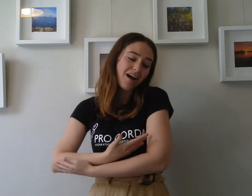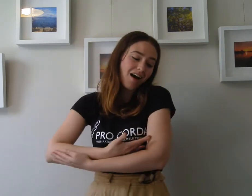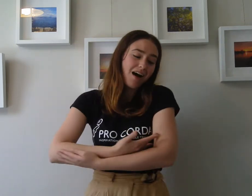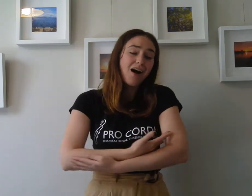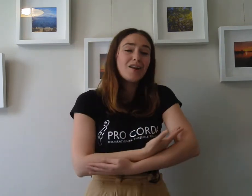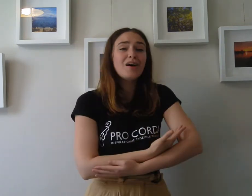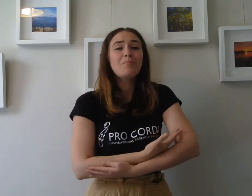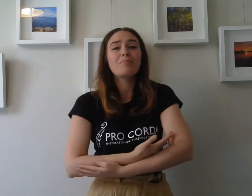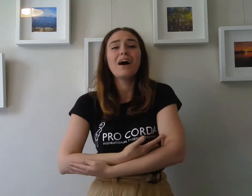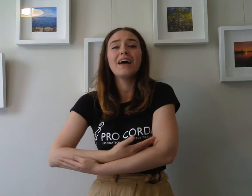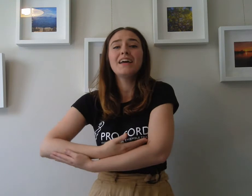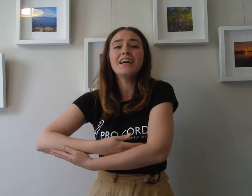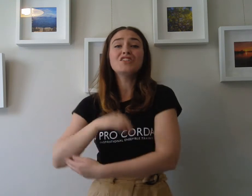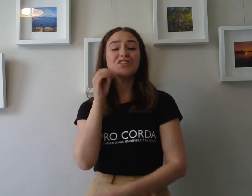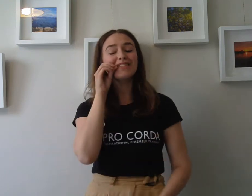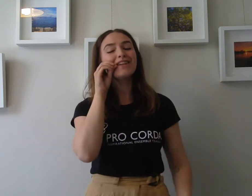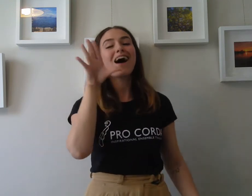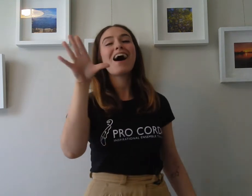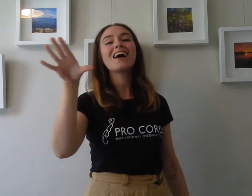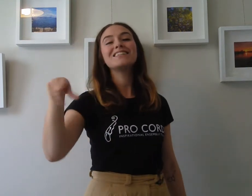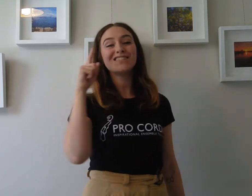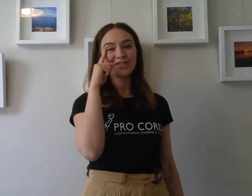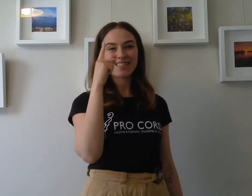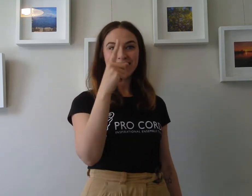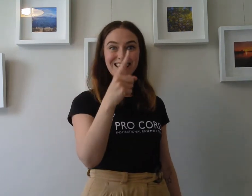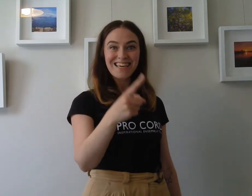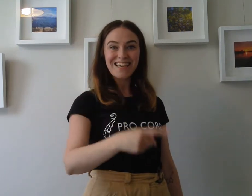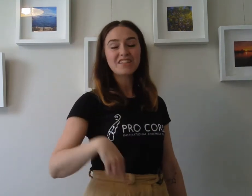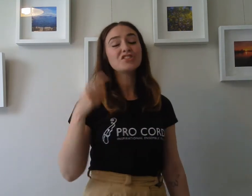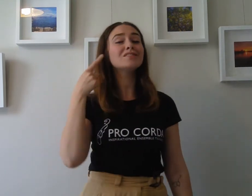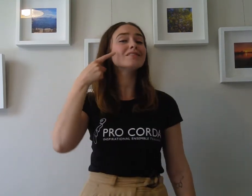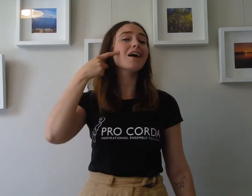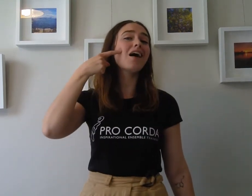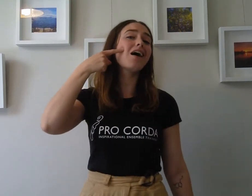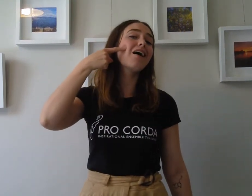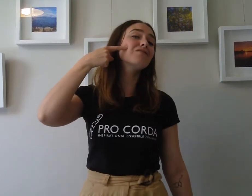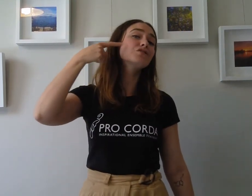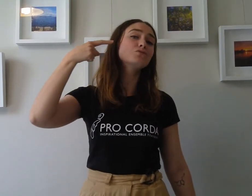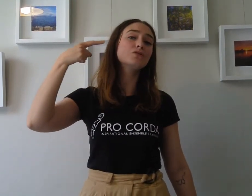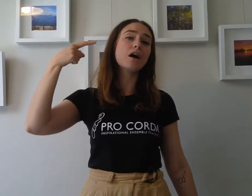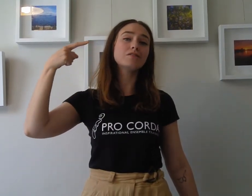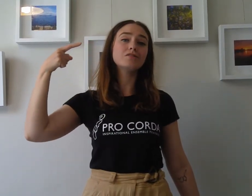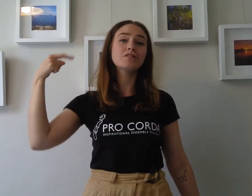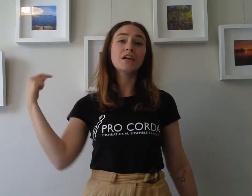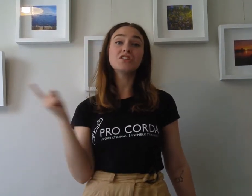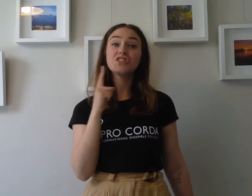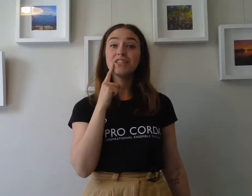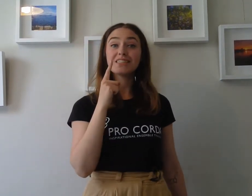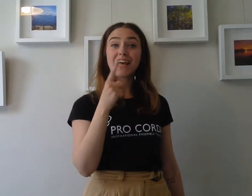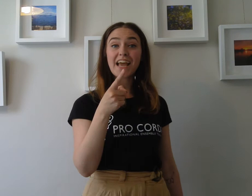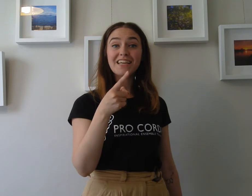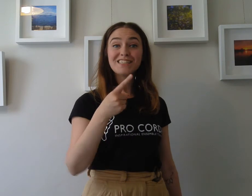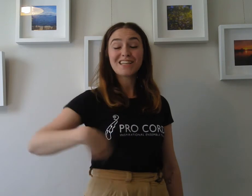lullaby She's nice to see and she's soft to touch She says,